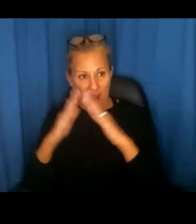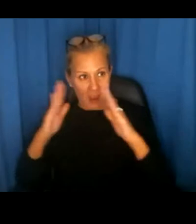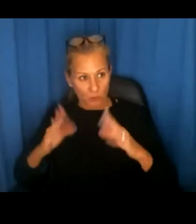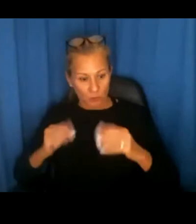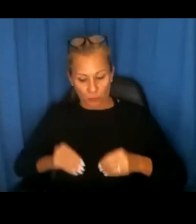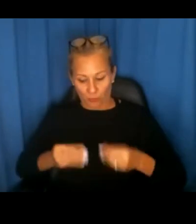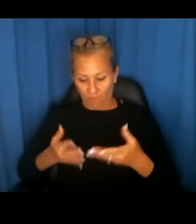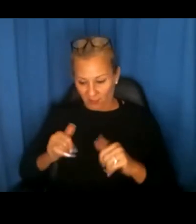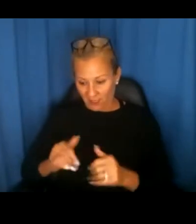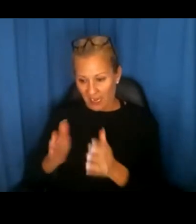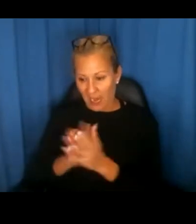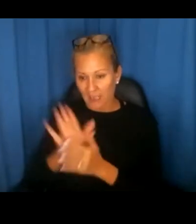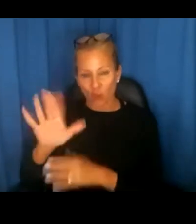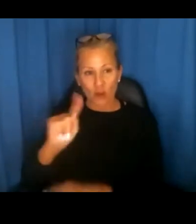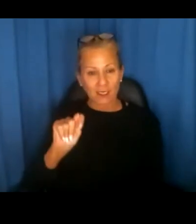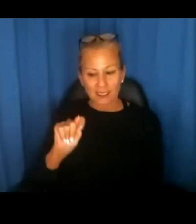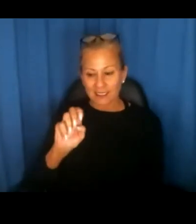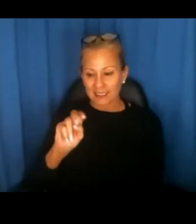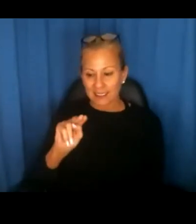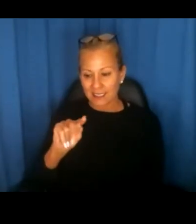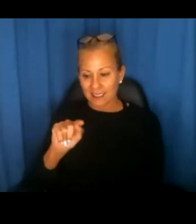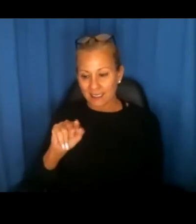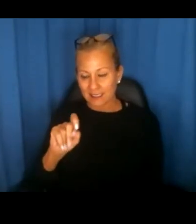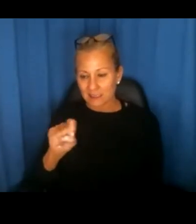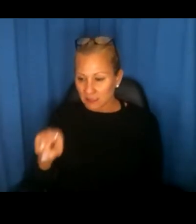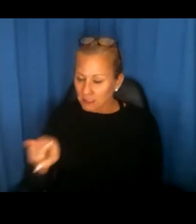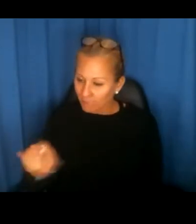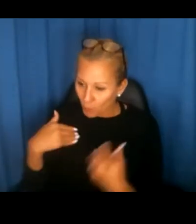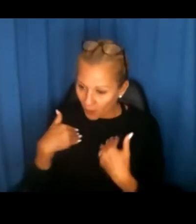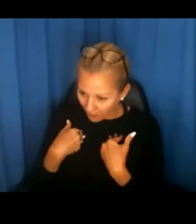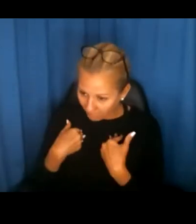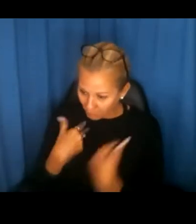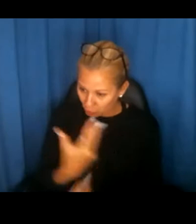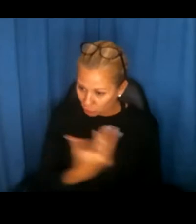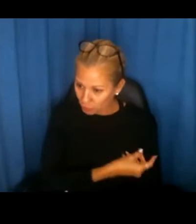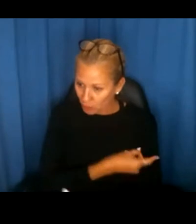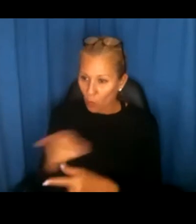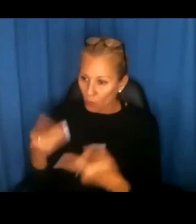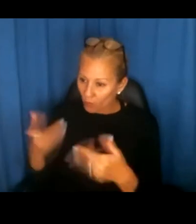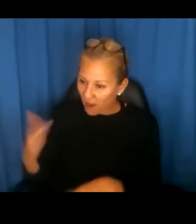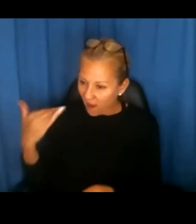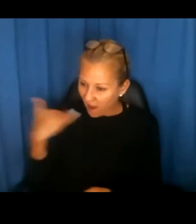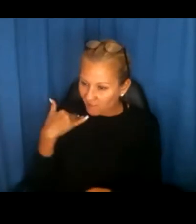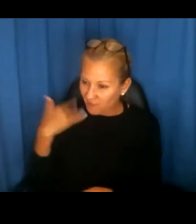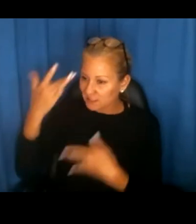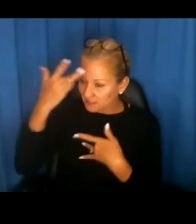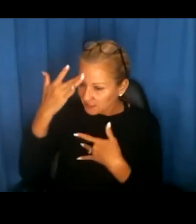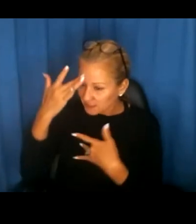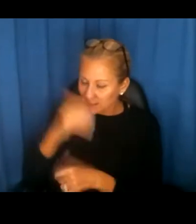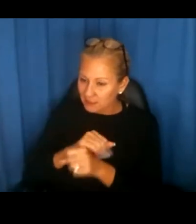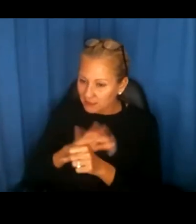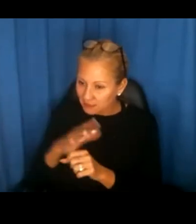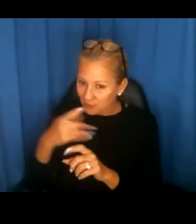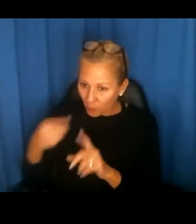can ask tenants if they've either had or have had COVID-19, you know, have tested positive,